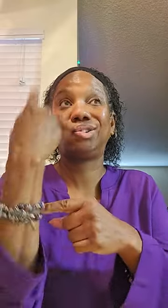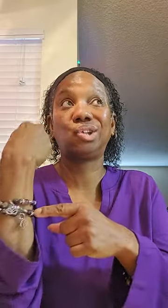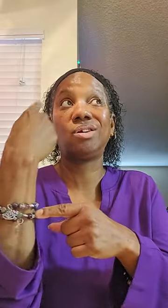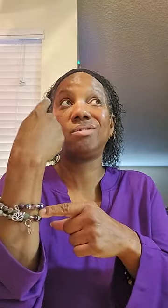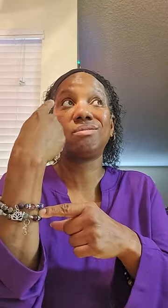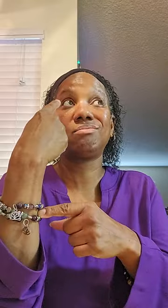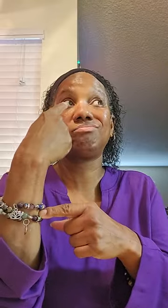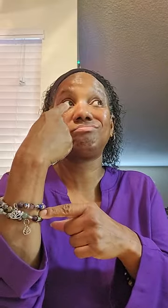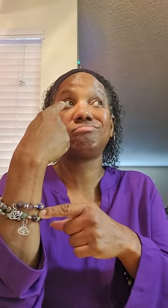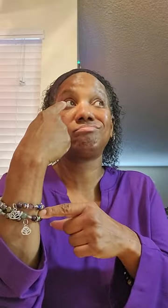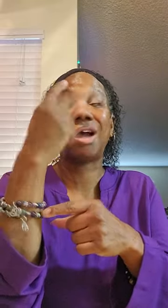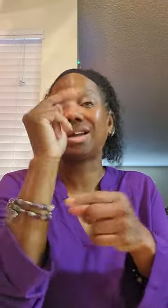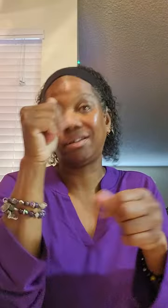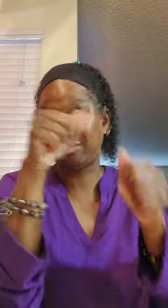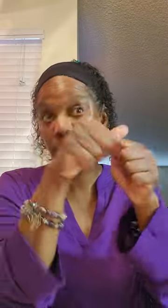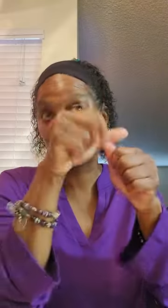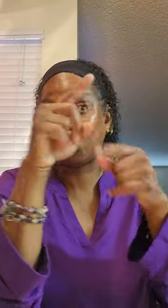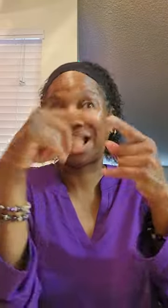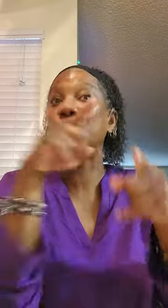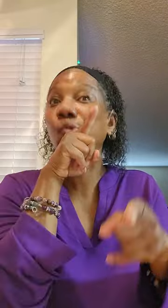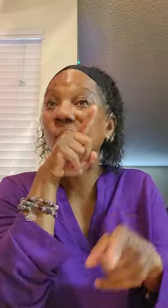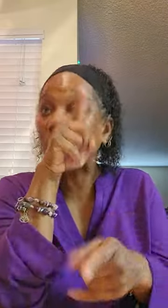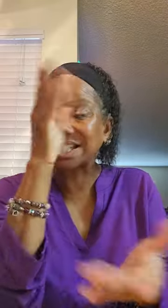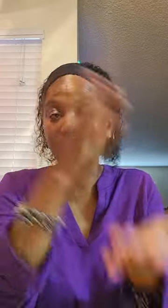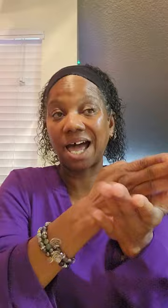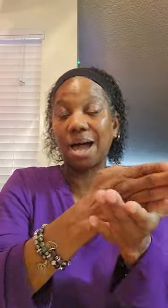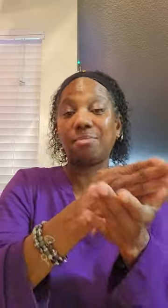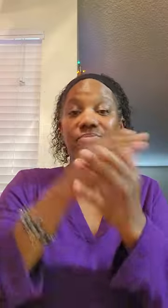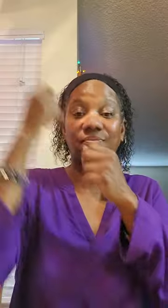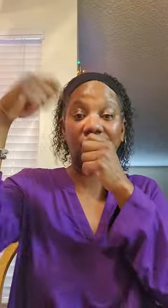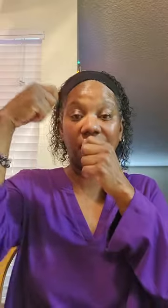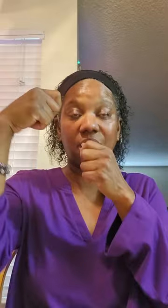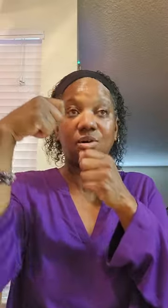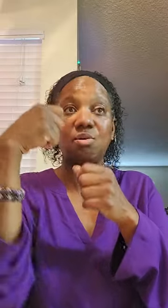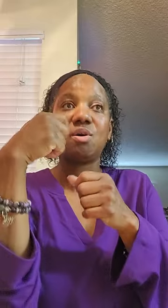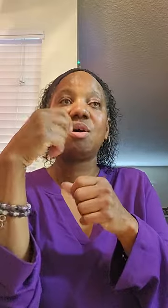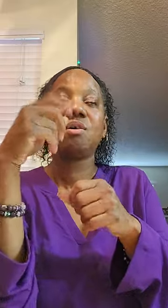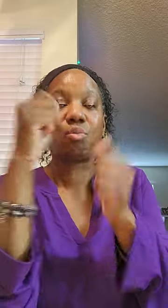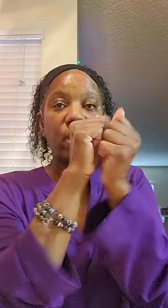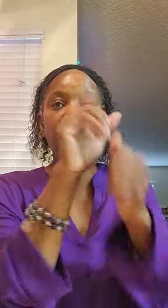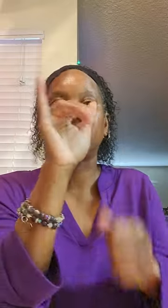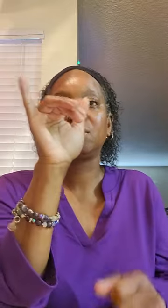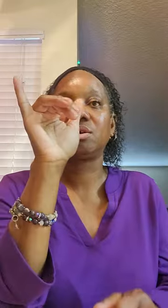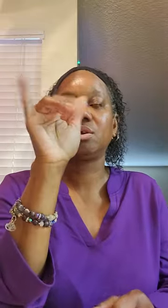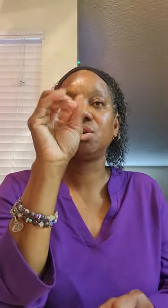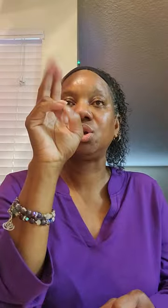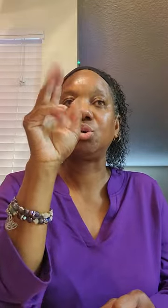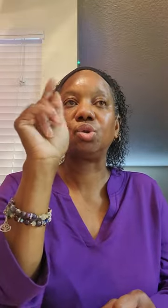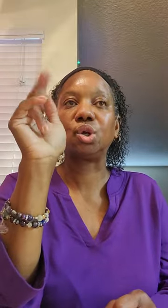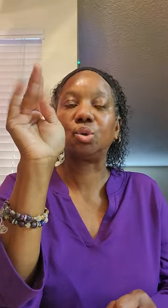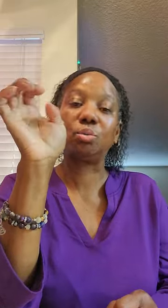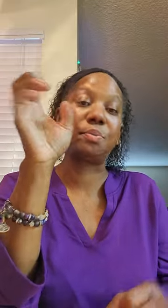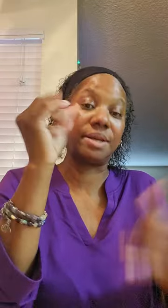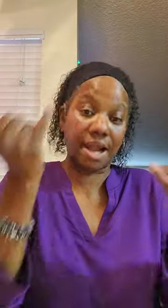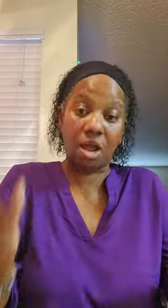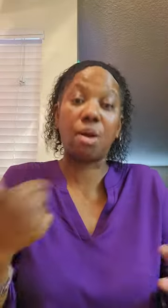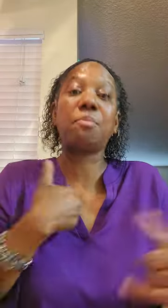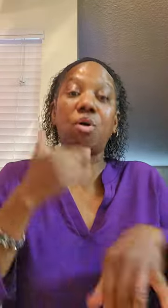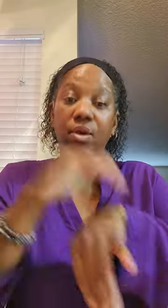year. I can remember when I really stopped the video. With YouTube. But now I'm on.